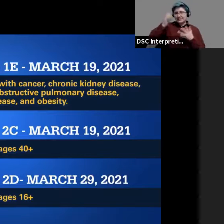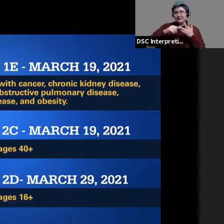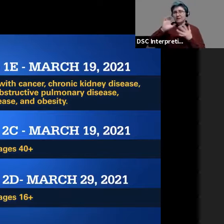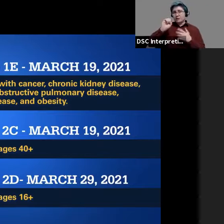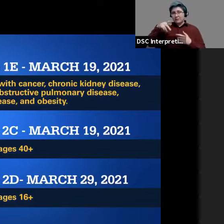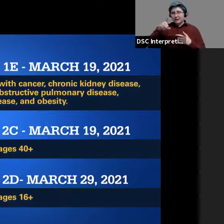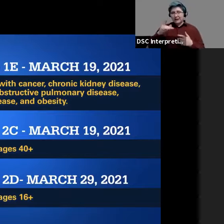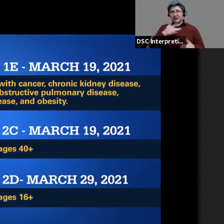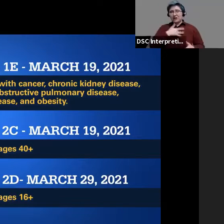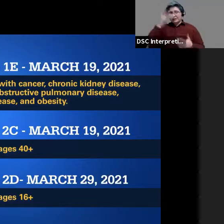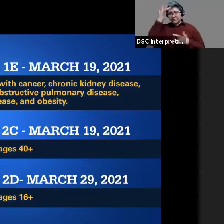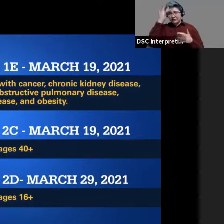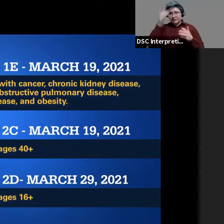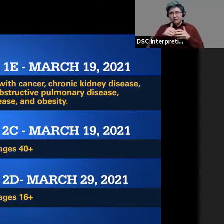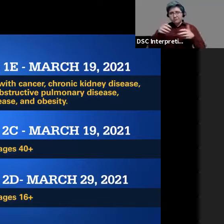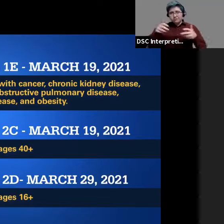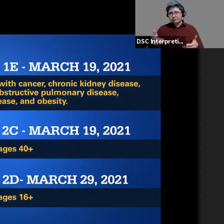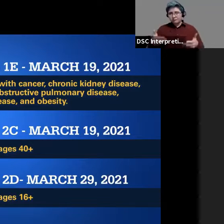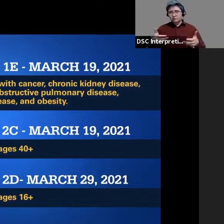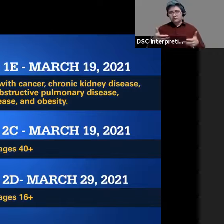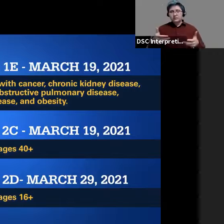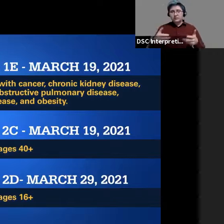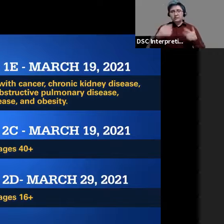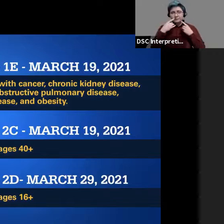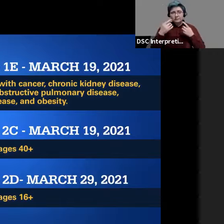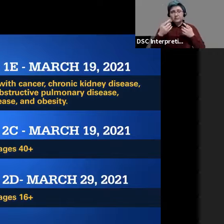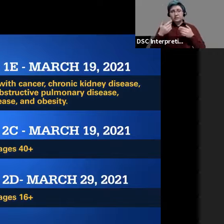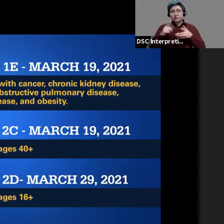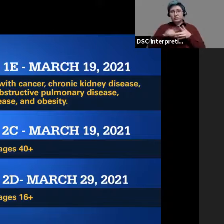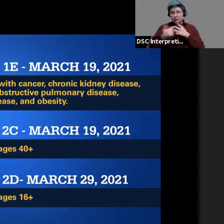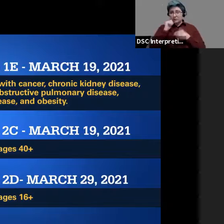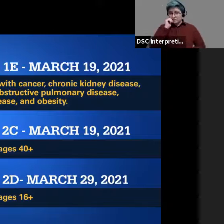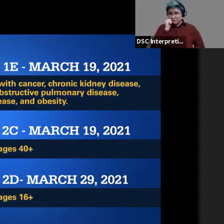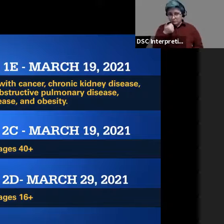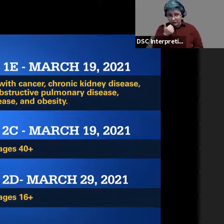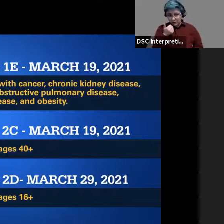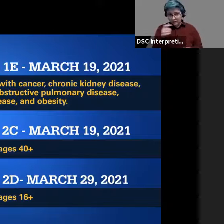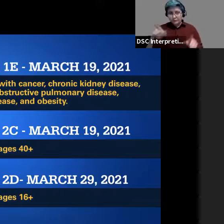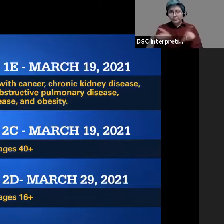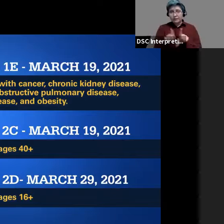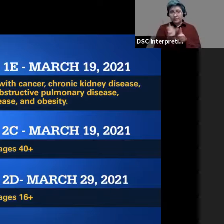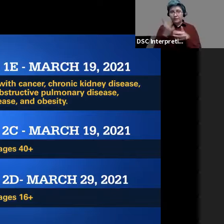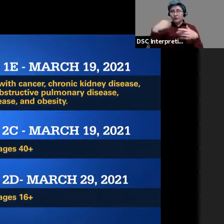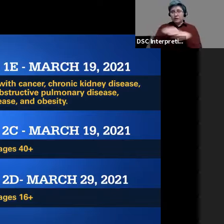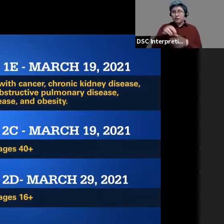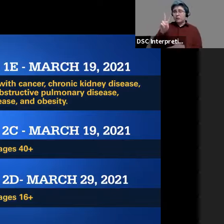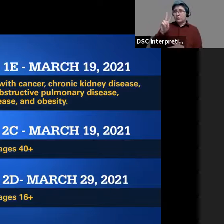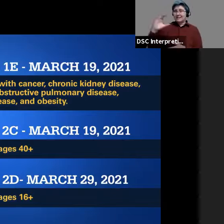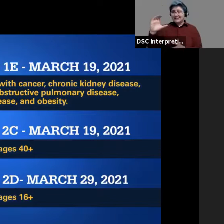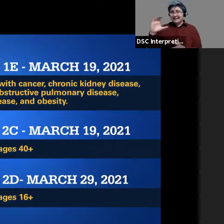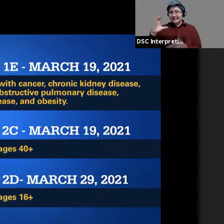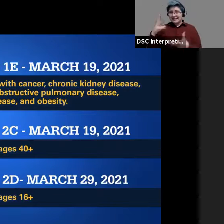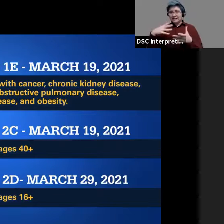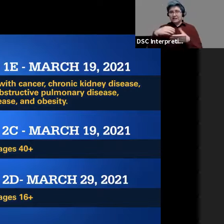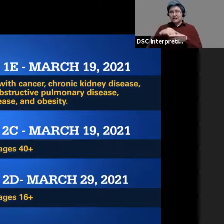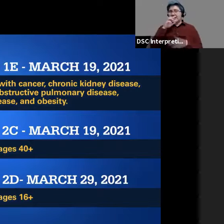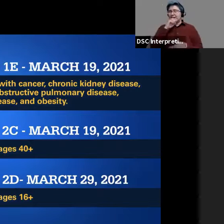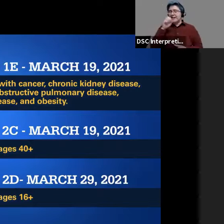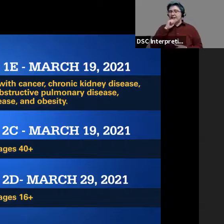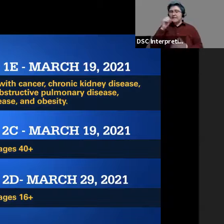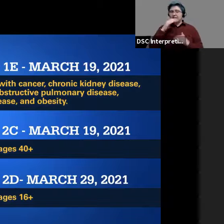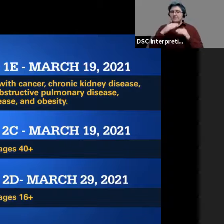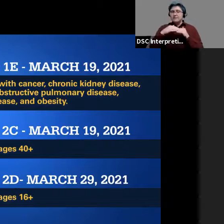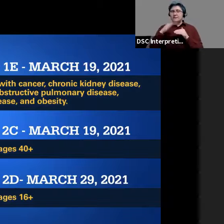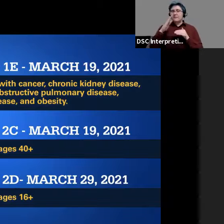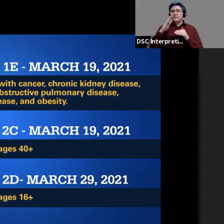disease, and obesity. So effective tomorrow, we are also in phase 2C, which expands the